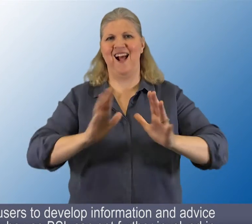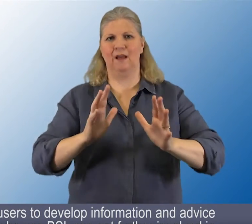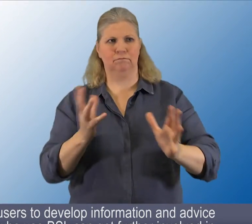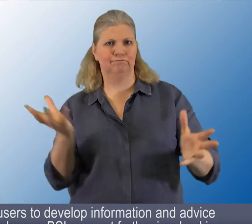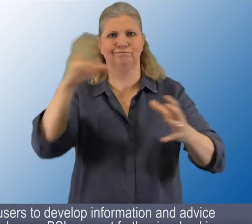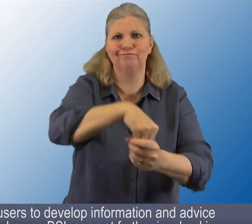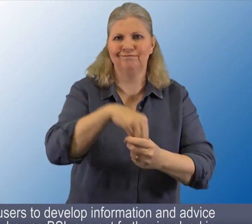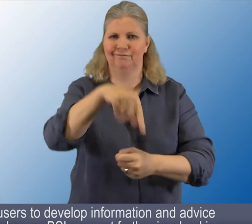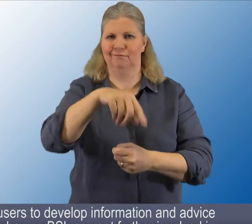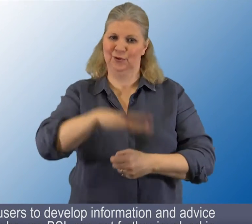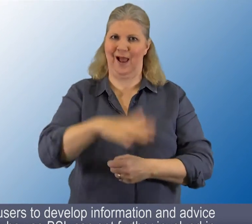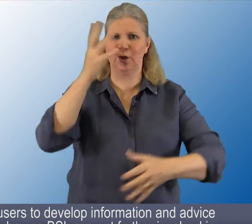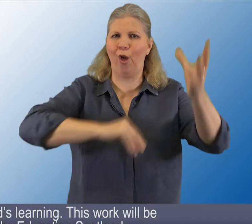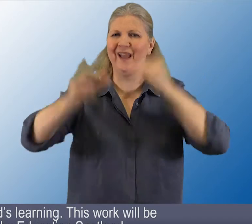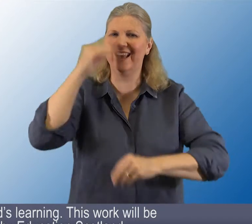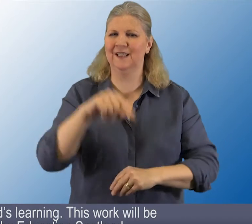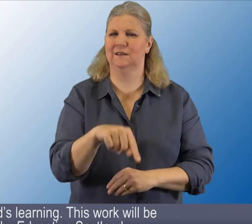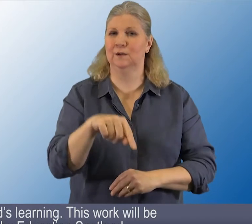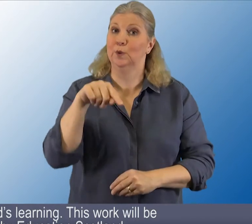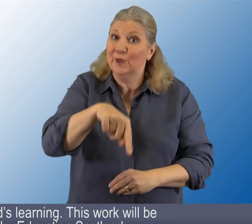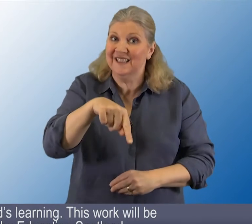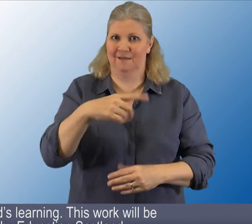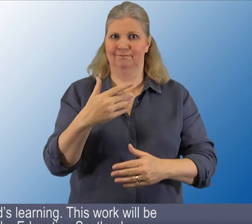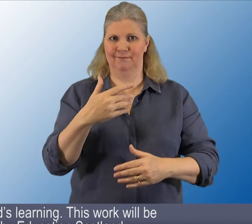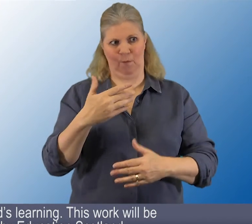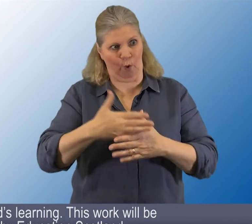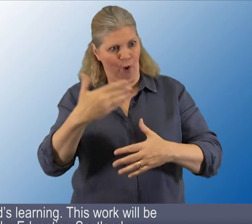in their child's learning. This work will be led by Education Scotland.